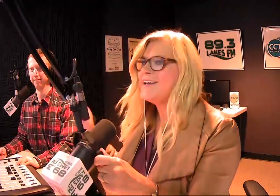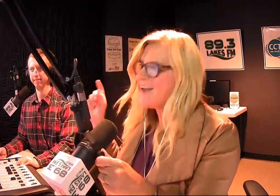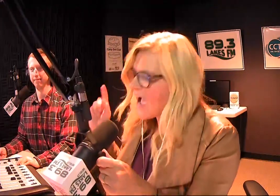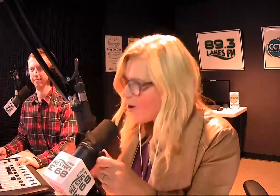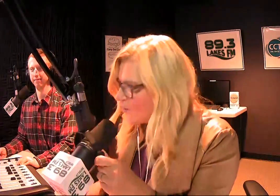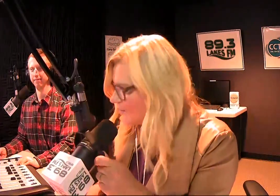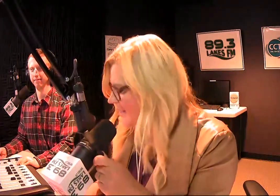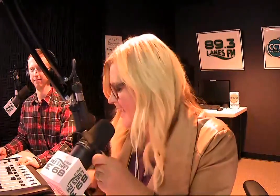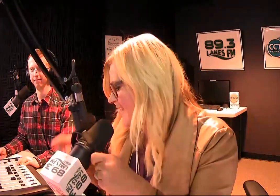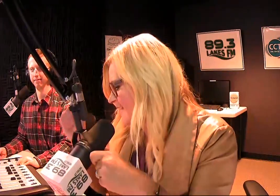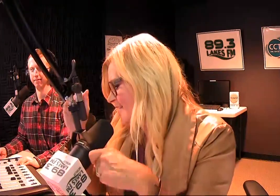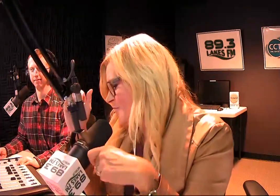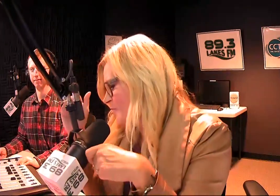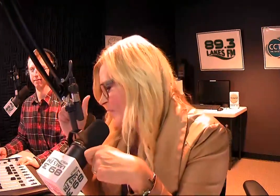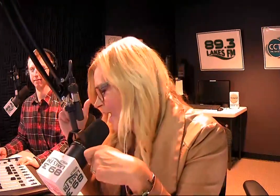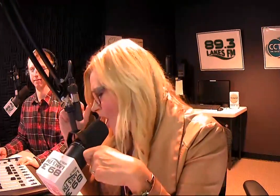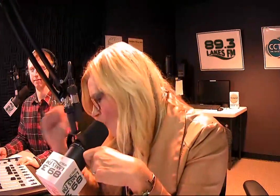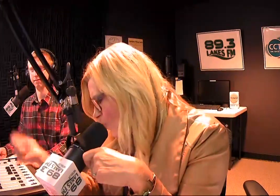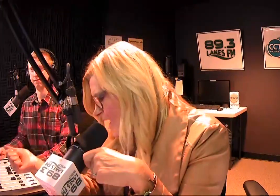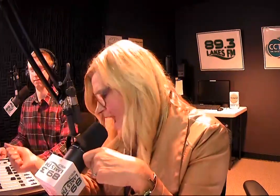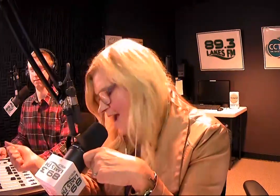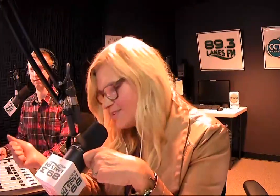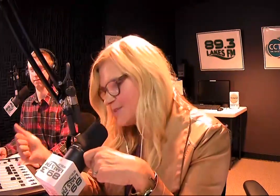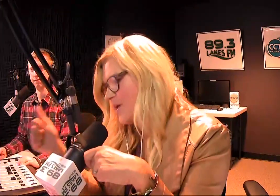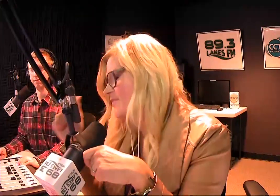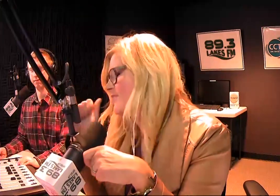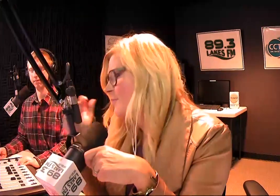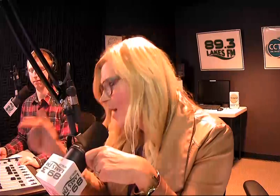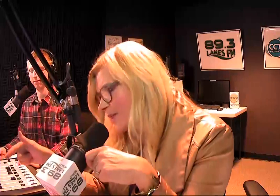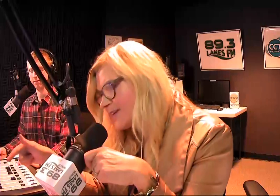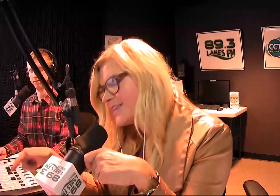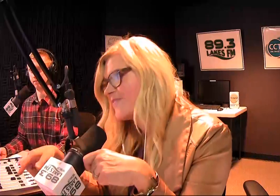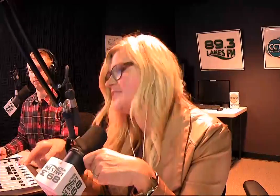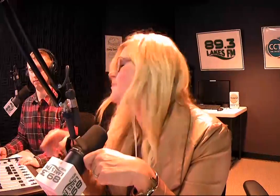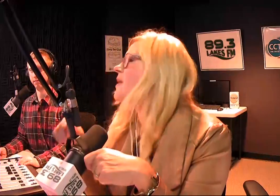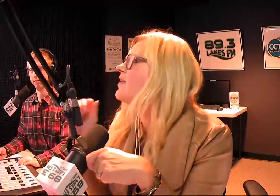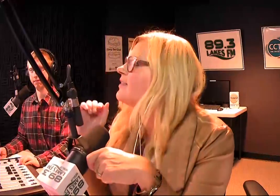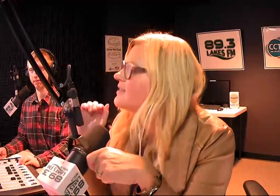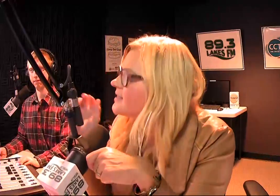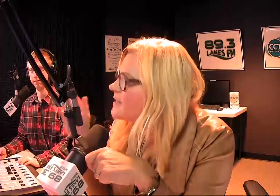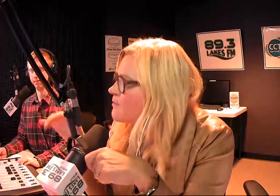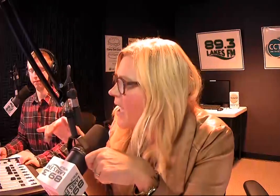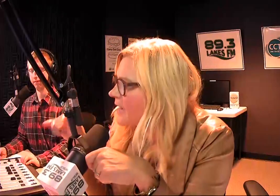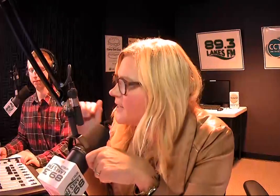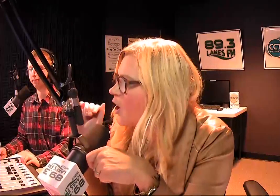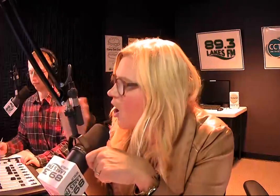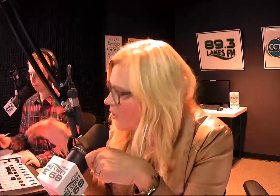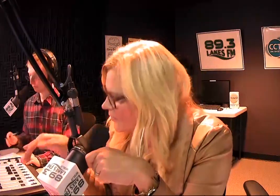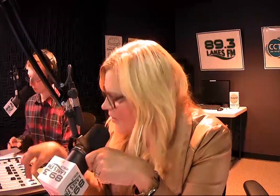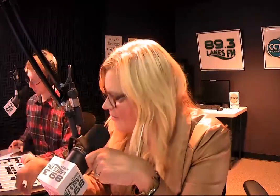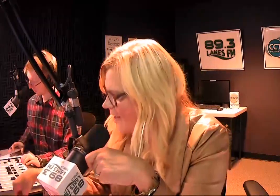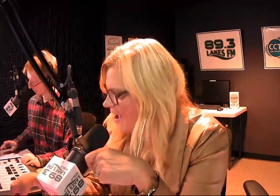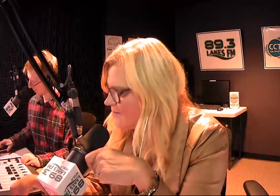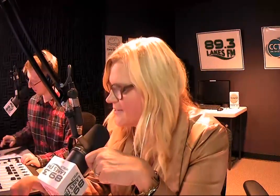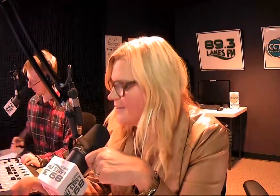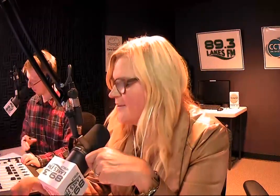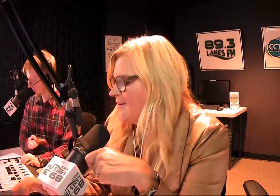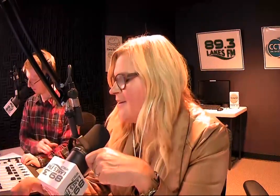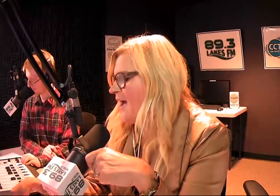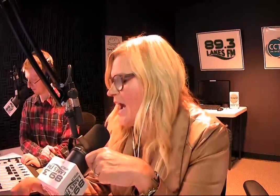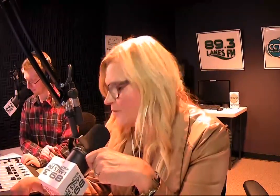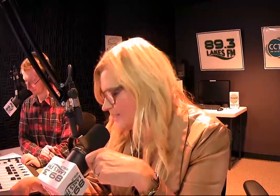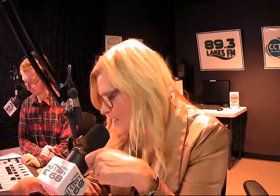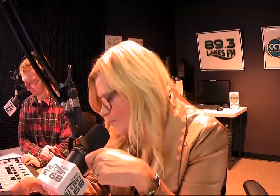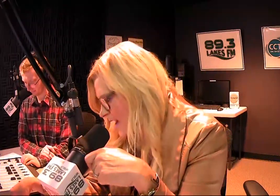But not only are we having to pivot, the public is having to pivot. This is impacting all of our lives.